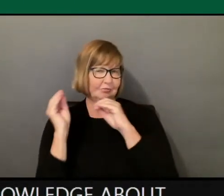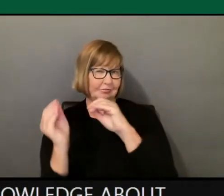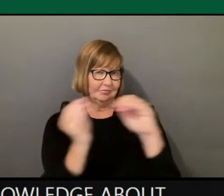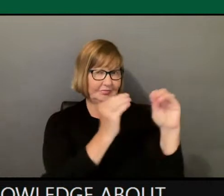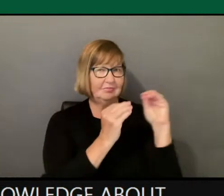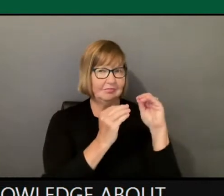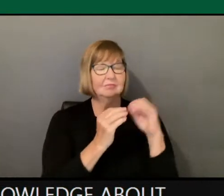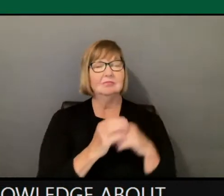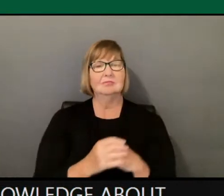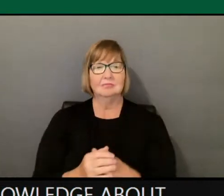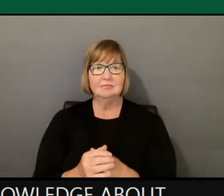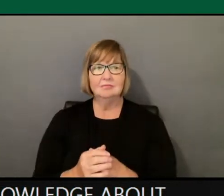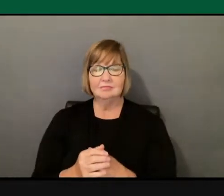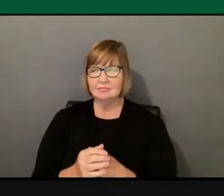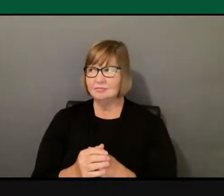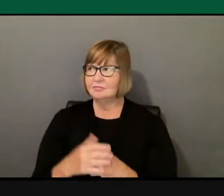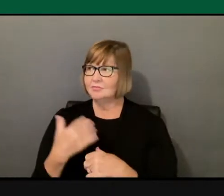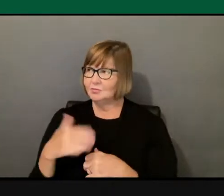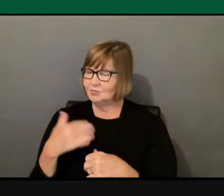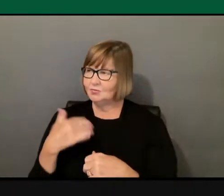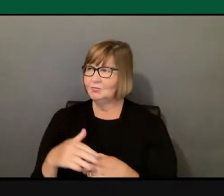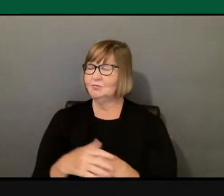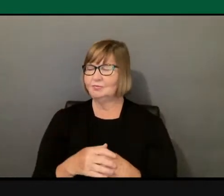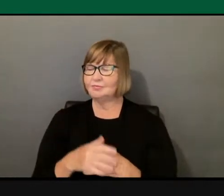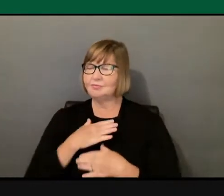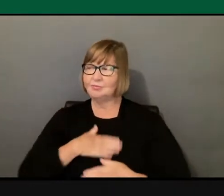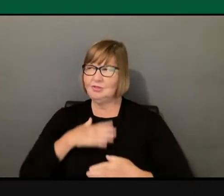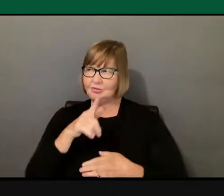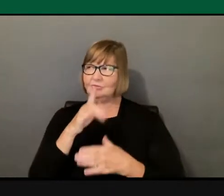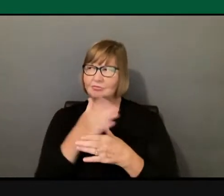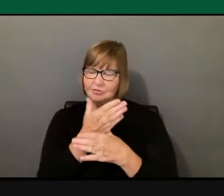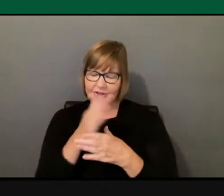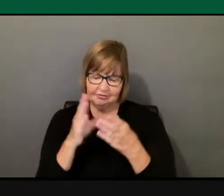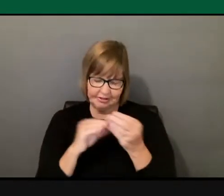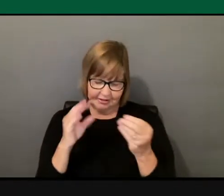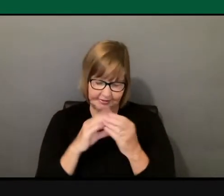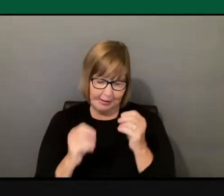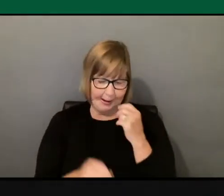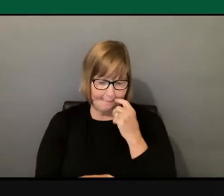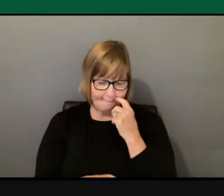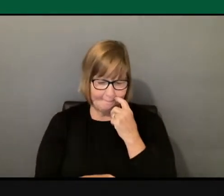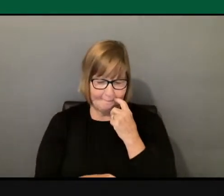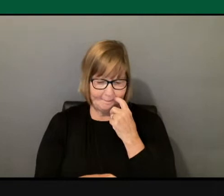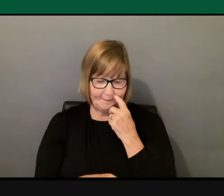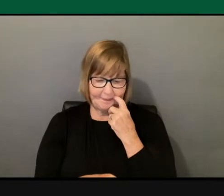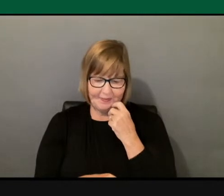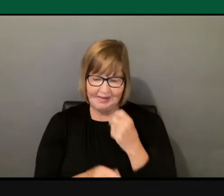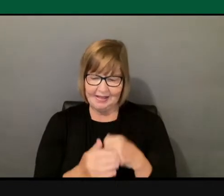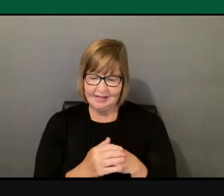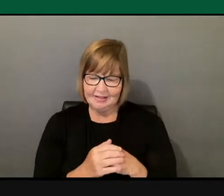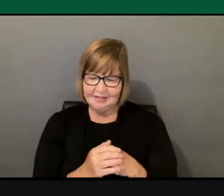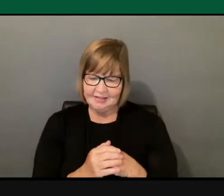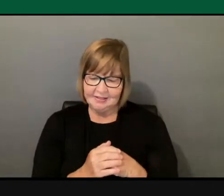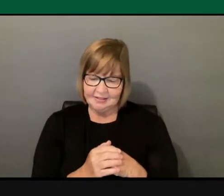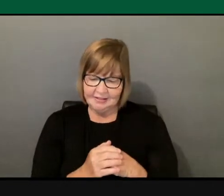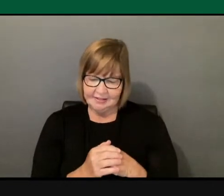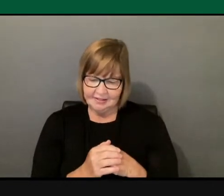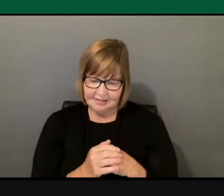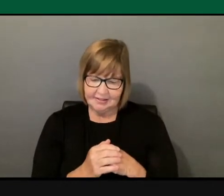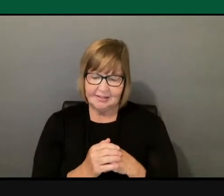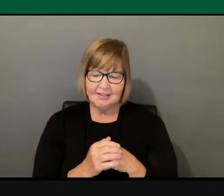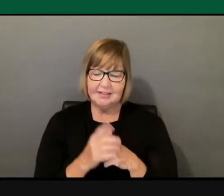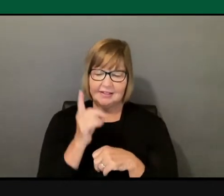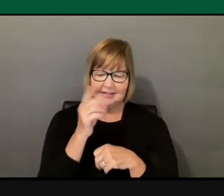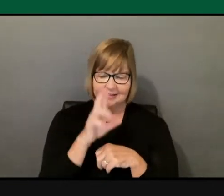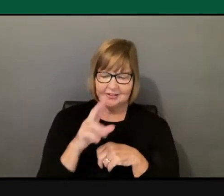sharing. Dr. Chemtrup, you have a long history of service, community action,